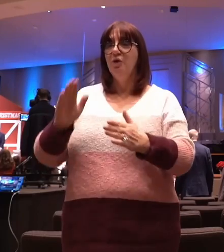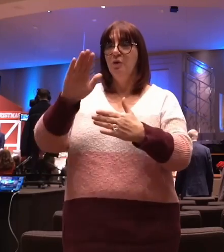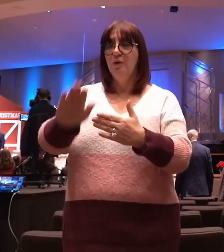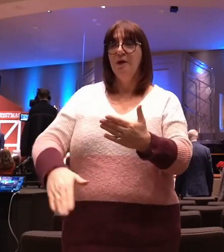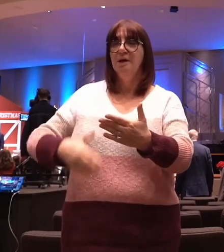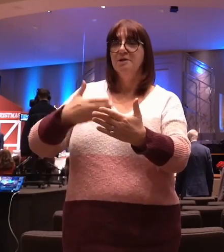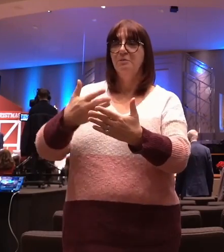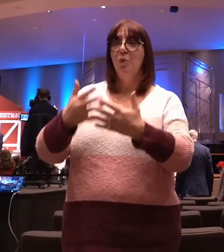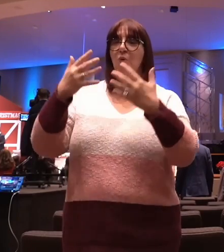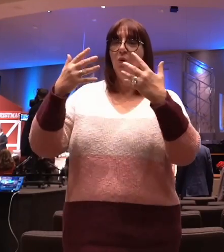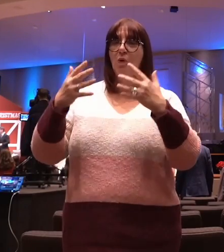is born.